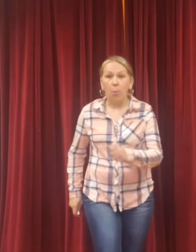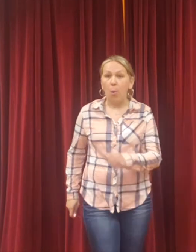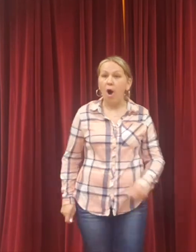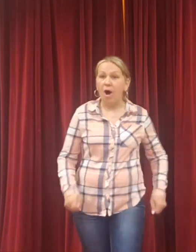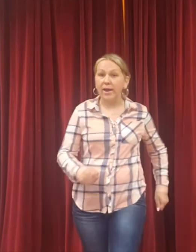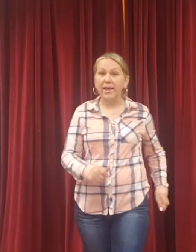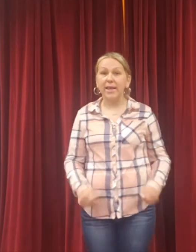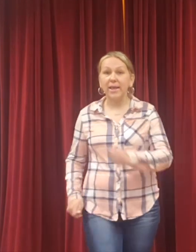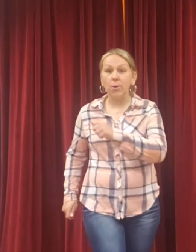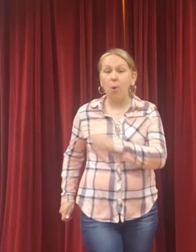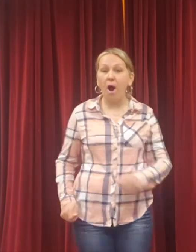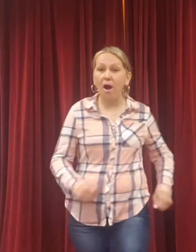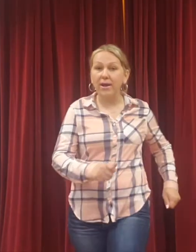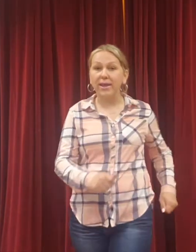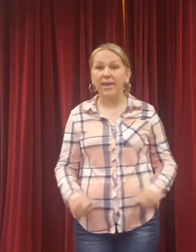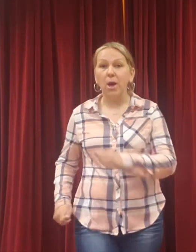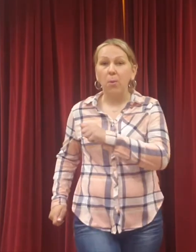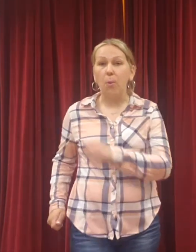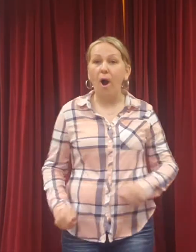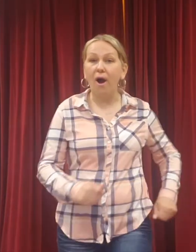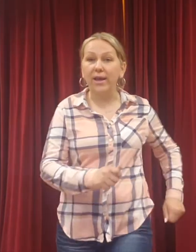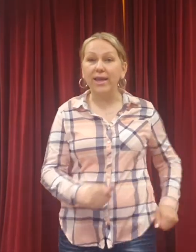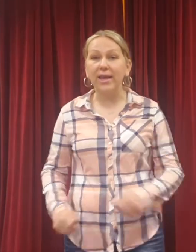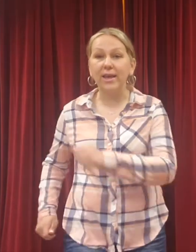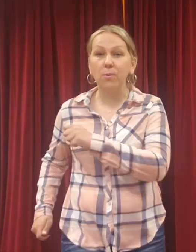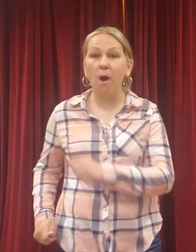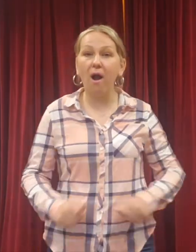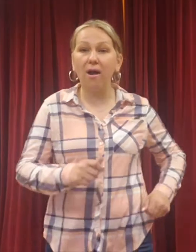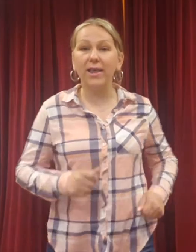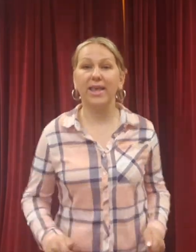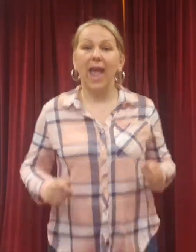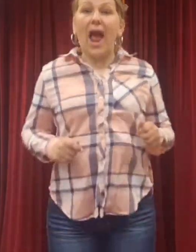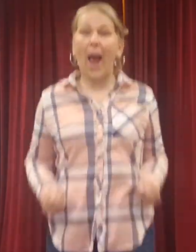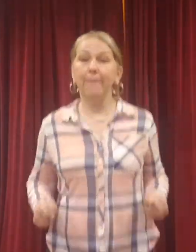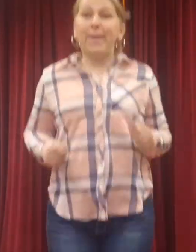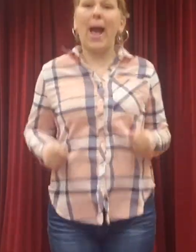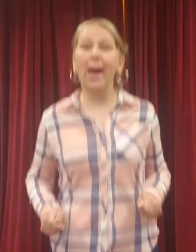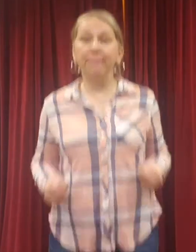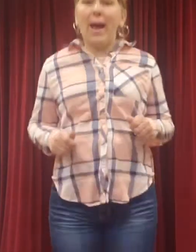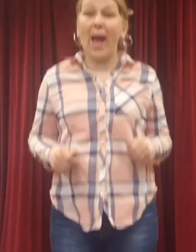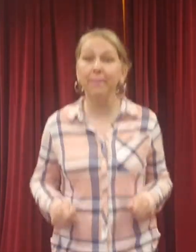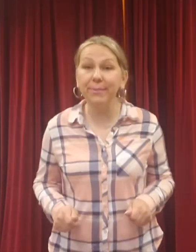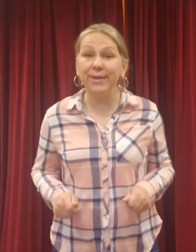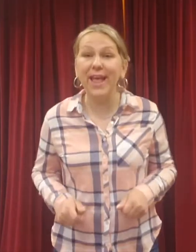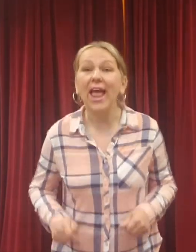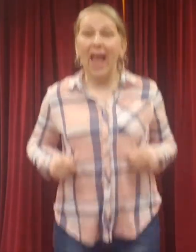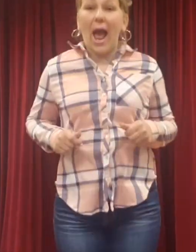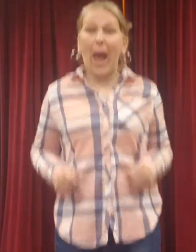Walking, walking, walking, walking, Hop, hop, hop, hop.